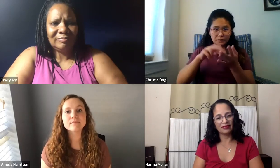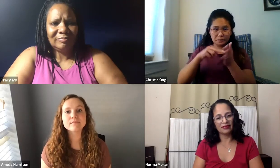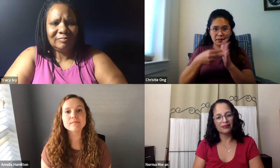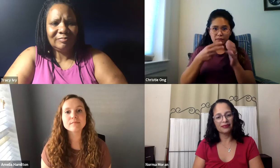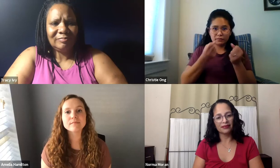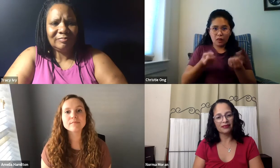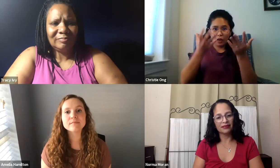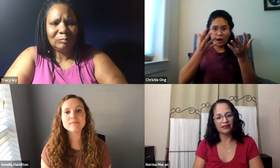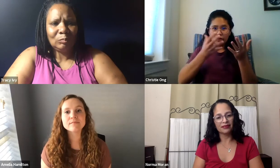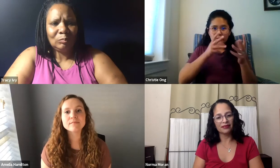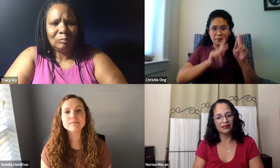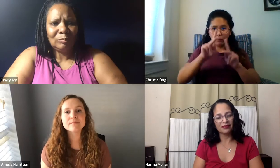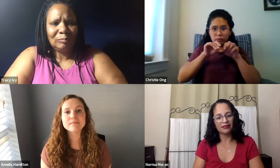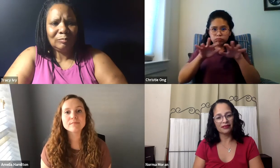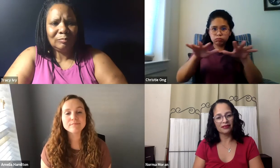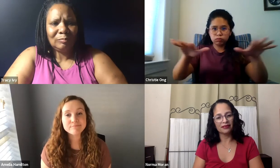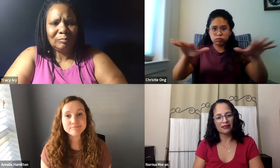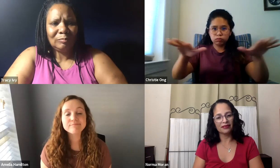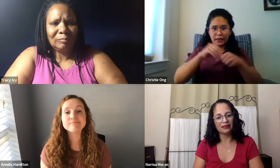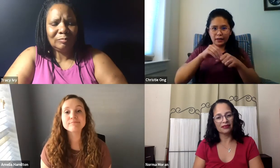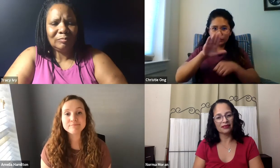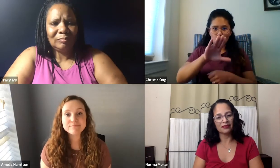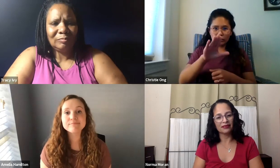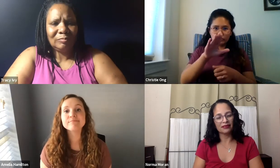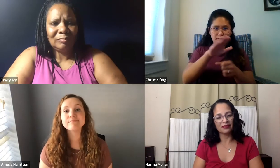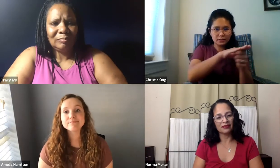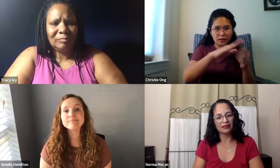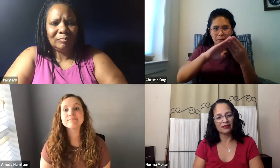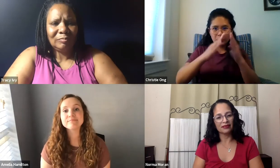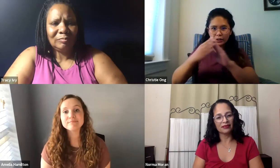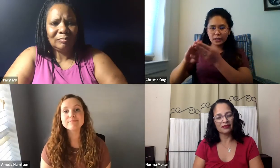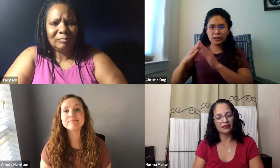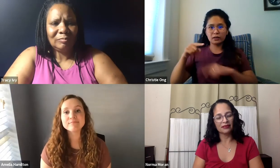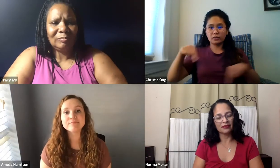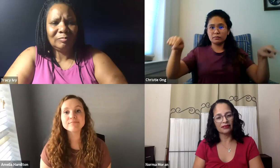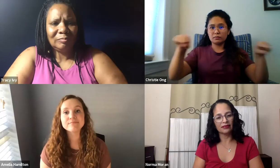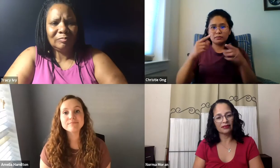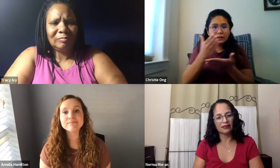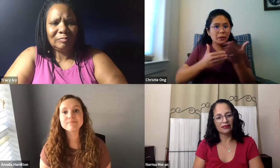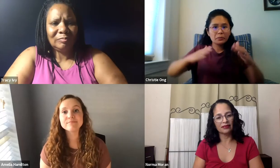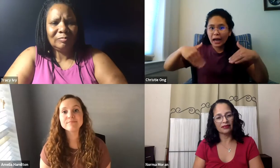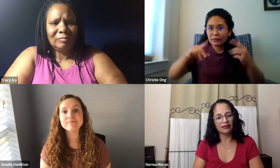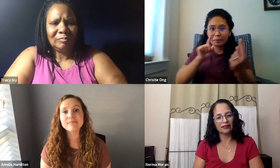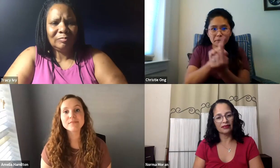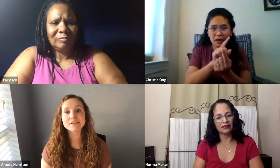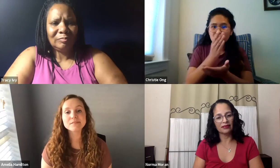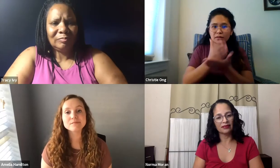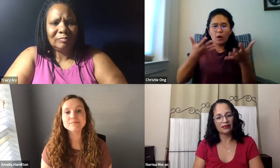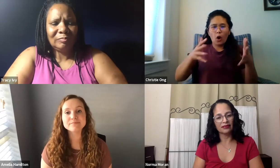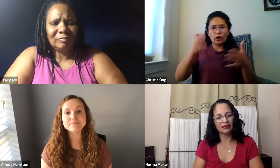I mean, just thinking of 50 years of NTID, right? There are people in every local community. Some